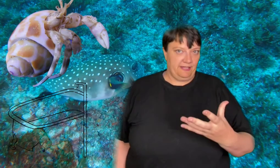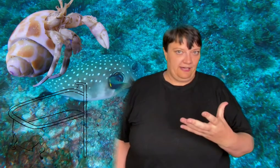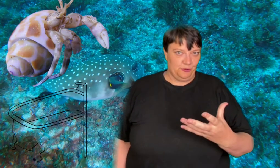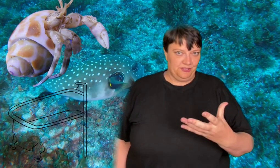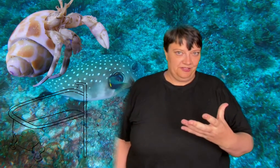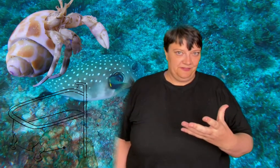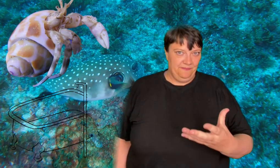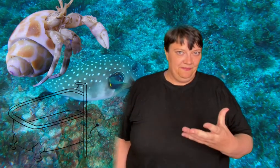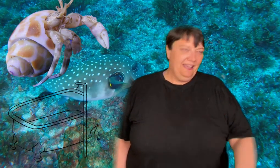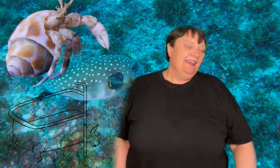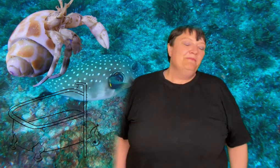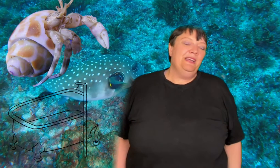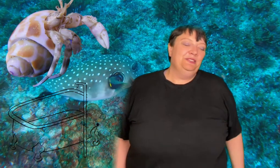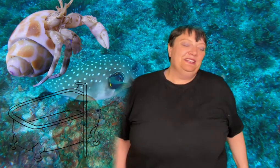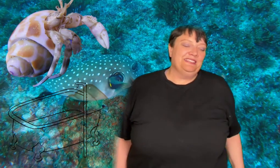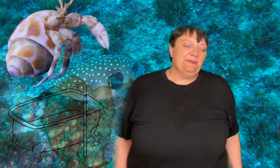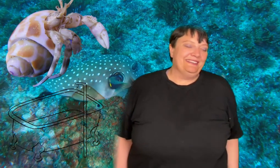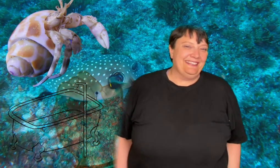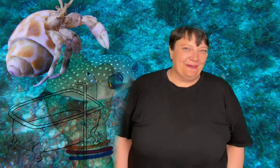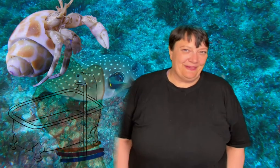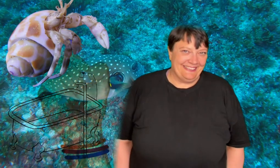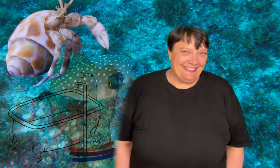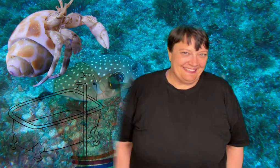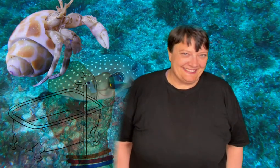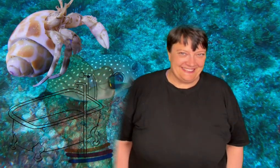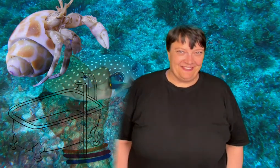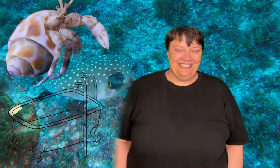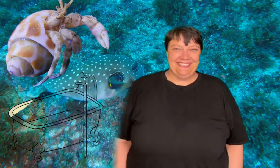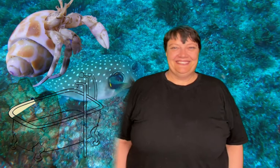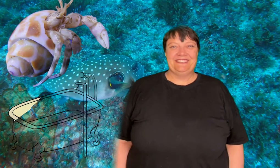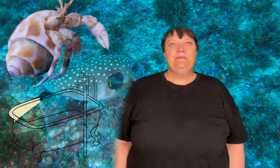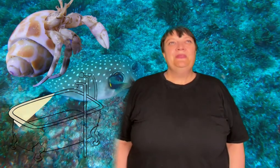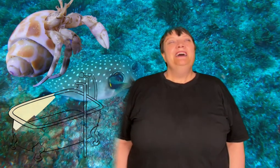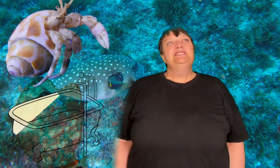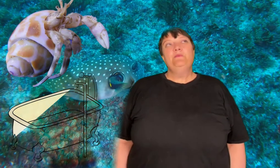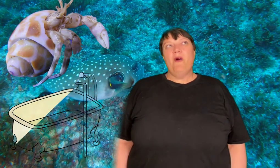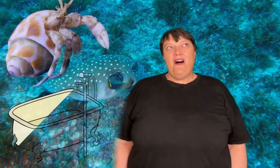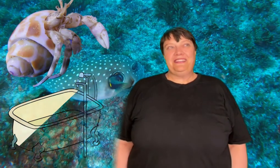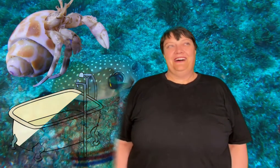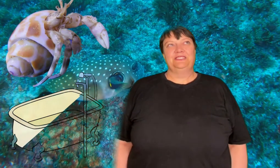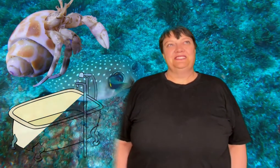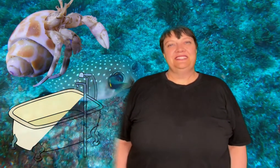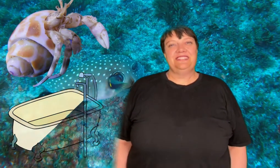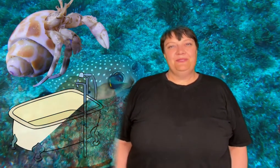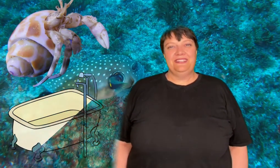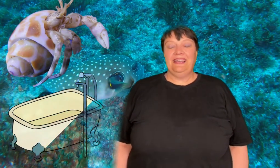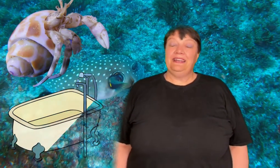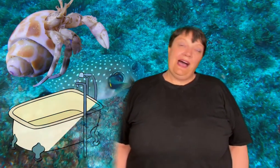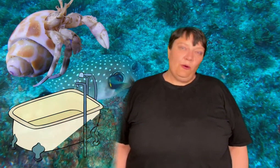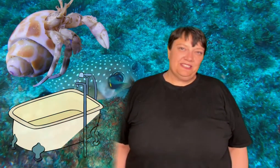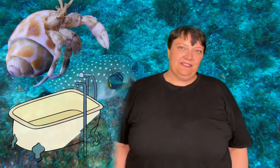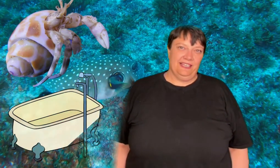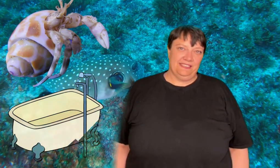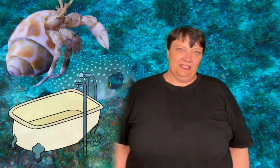bathhouses. Bet you didn't expect that topic in an undersea civilization. So bathhouses is something